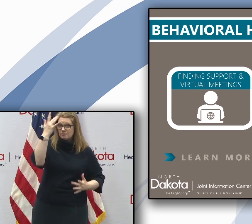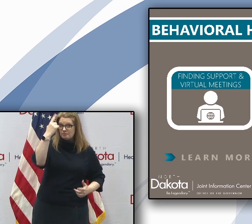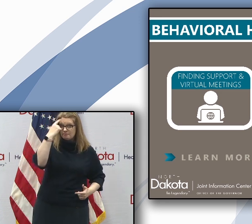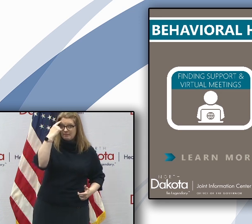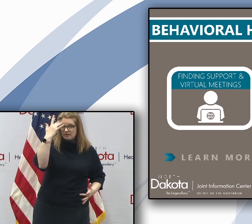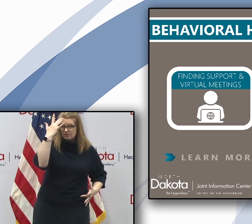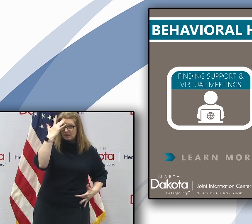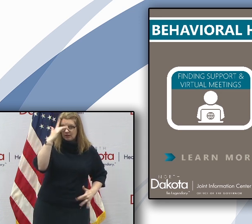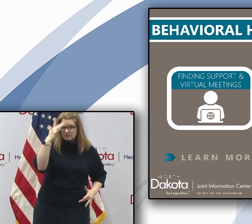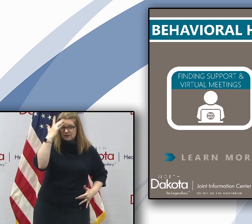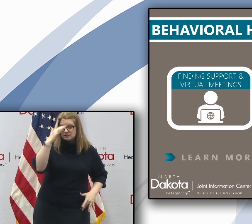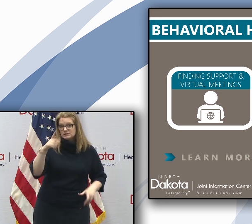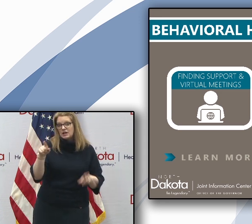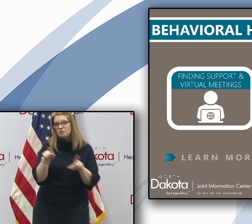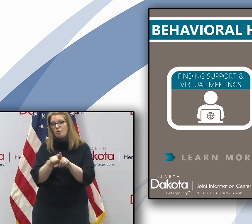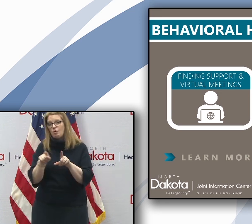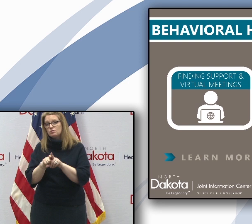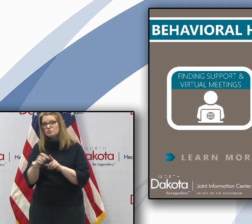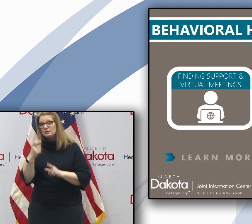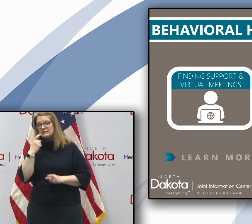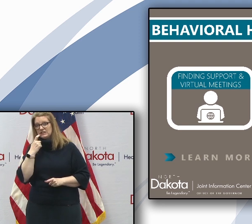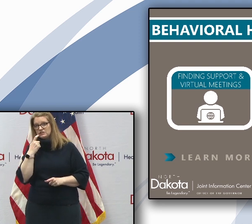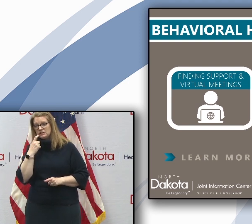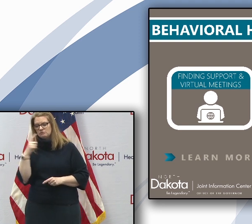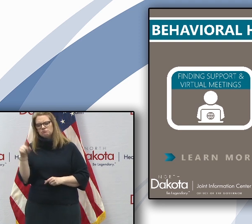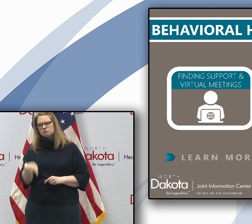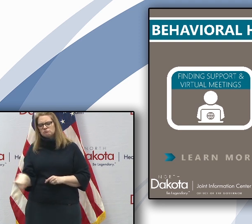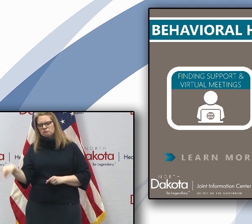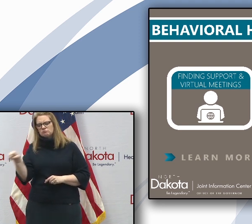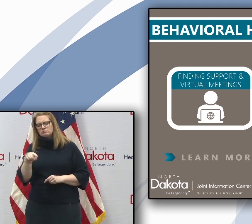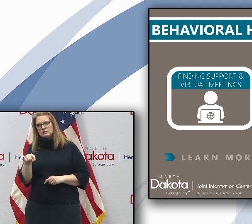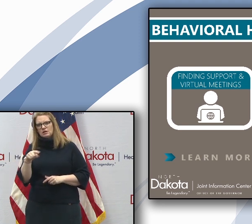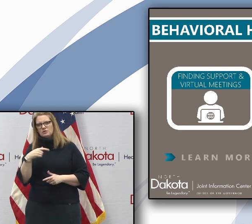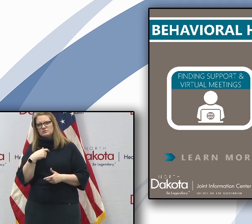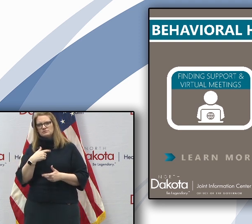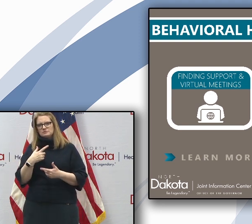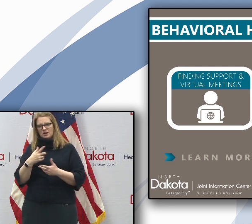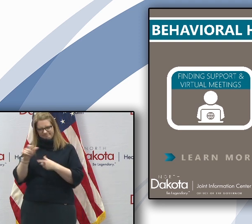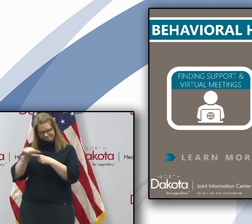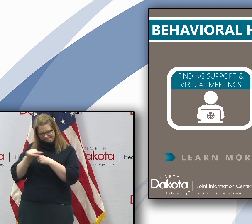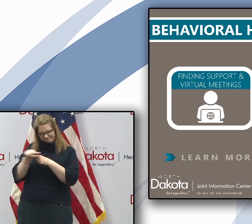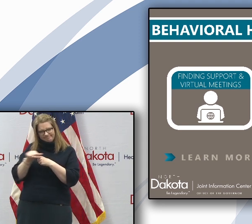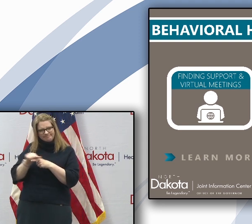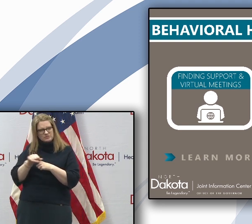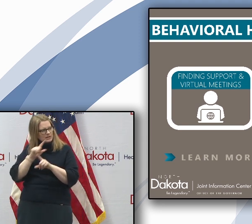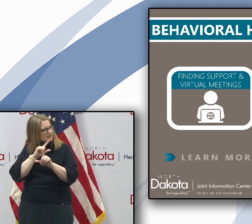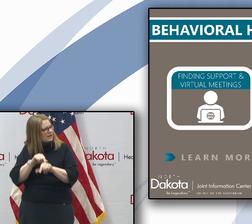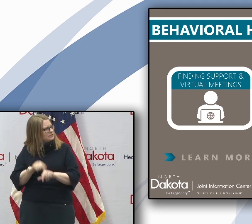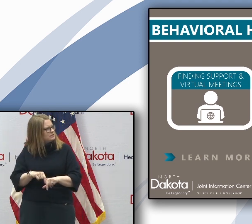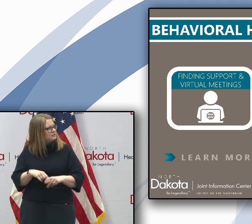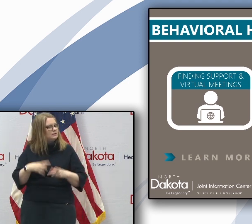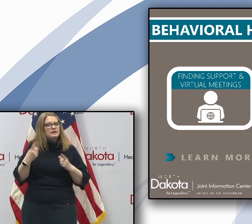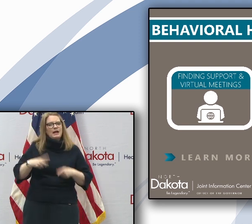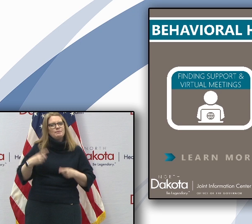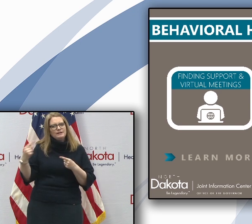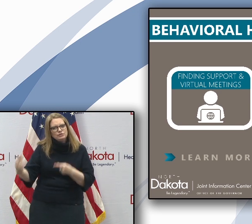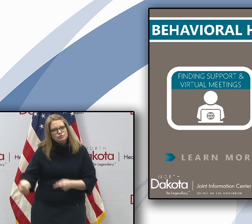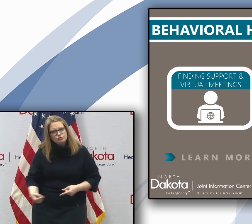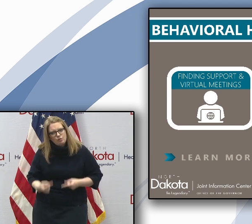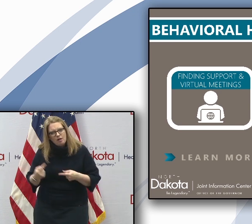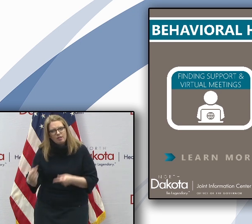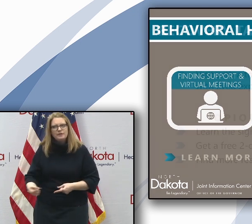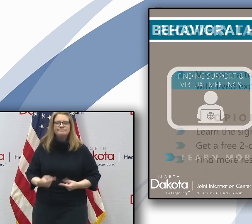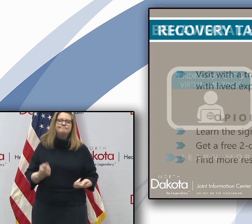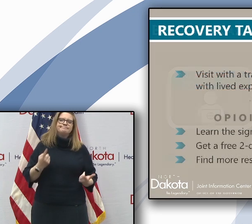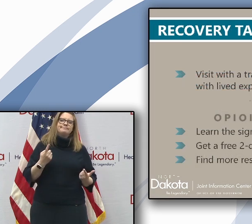addiction. So I encourage you to reach out and call that line if you're struggling, if you're wondering,